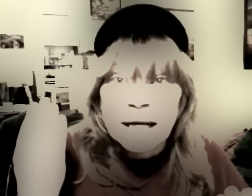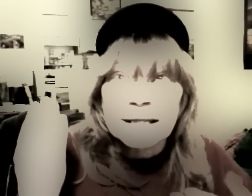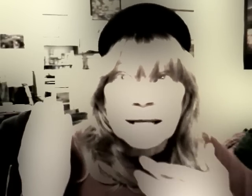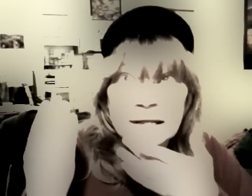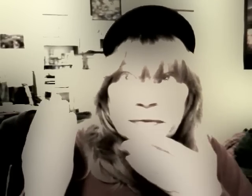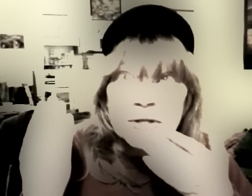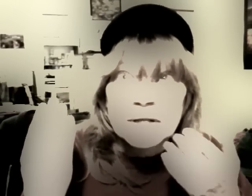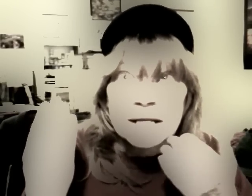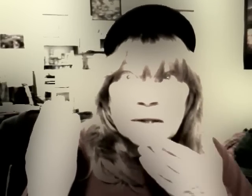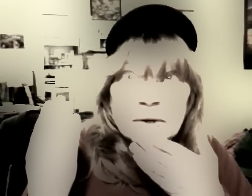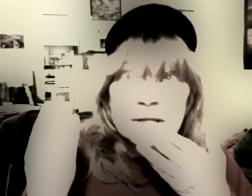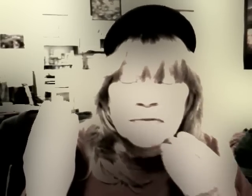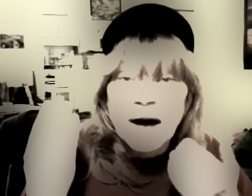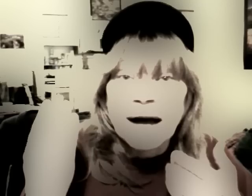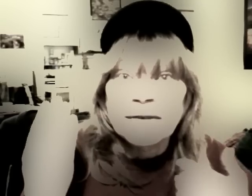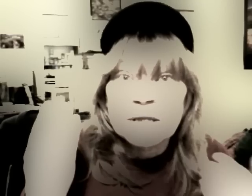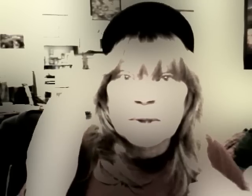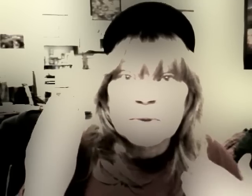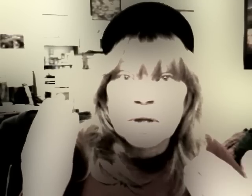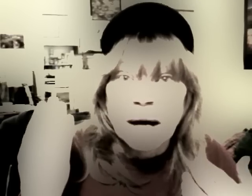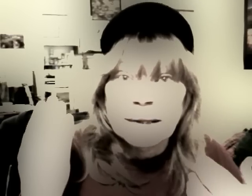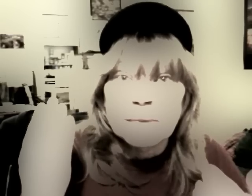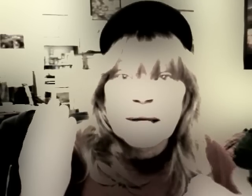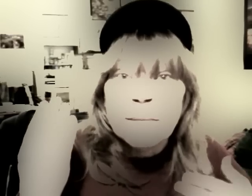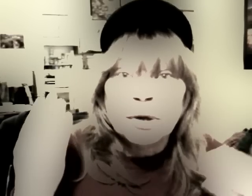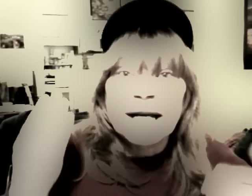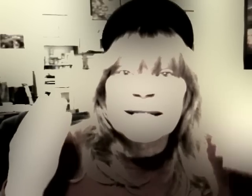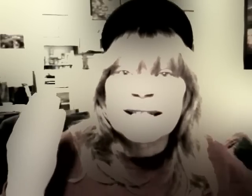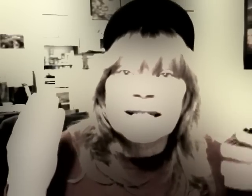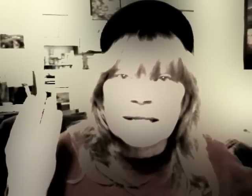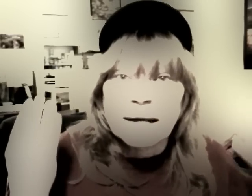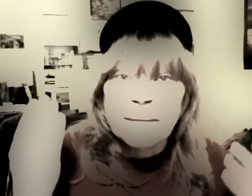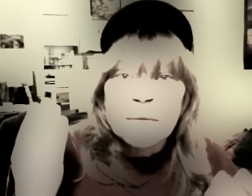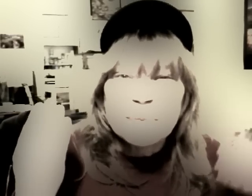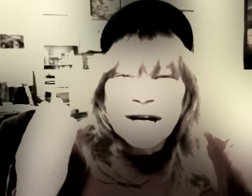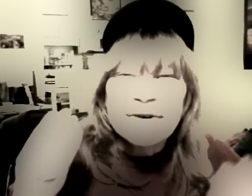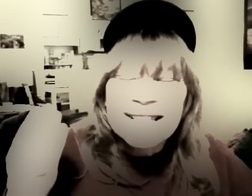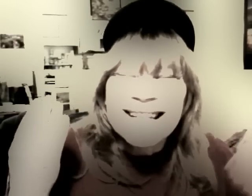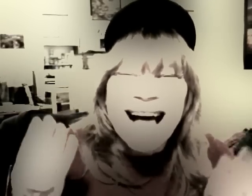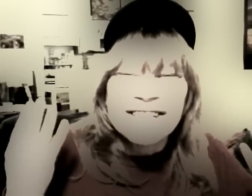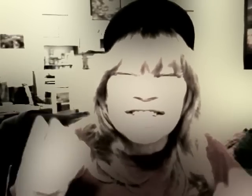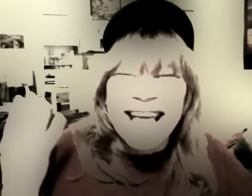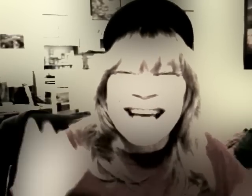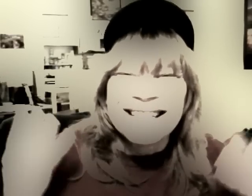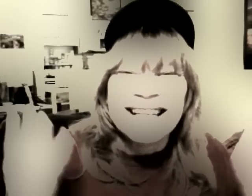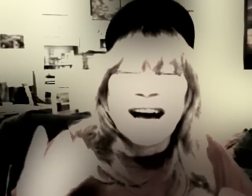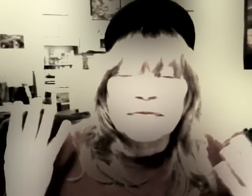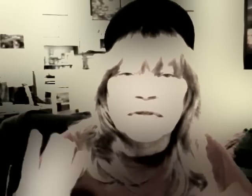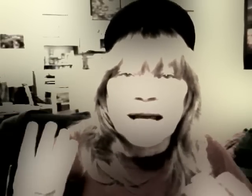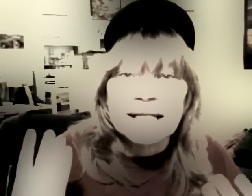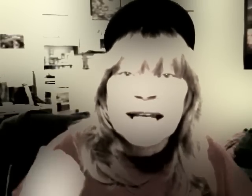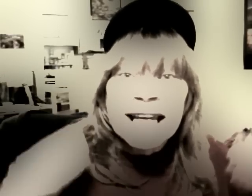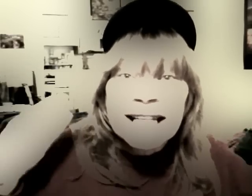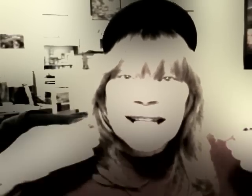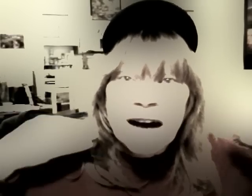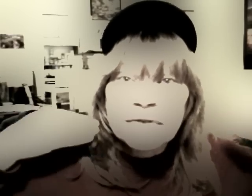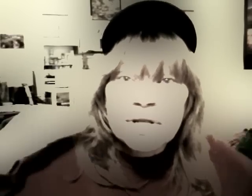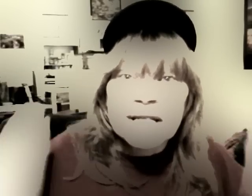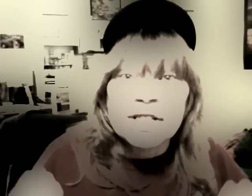I think that's in 1 Thessalonians 5. That's what he was talking to me. Pray unceasing. Prayer is not just asking God for thanks. It's conversation.